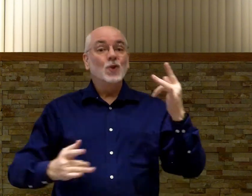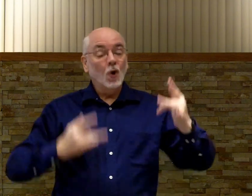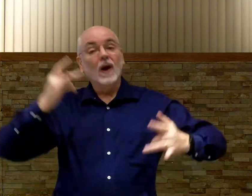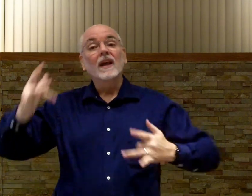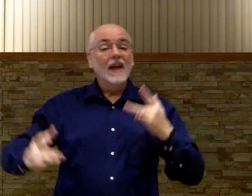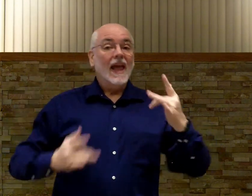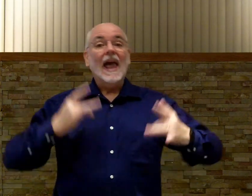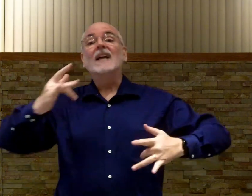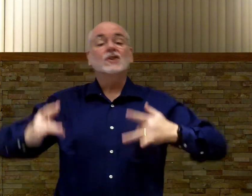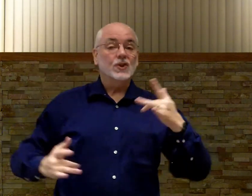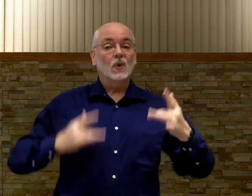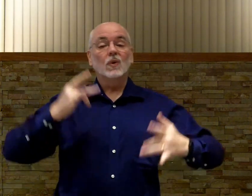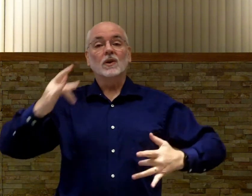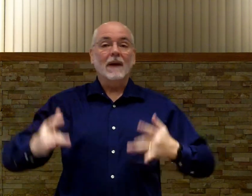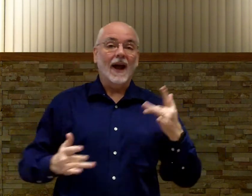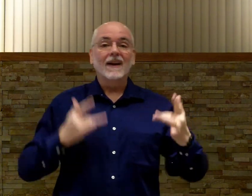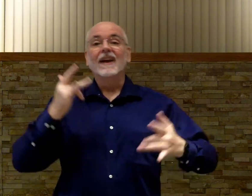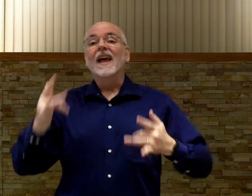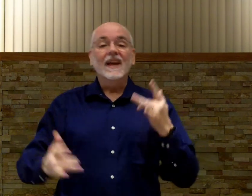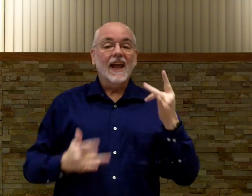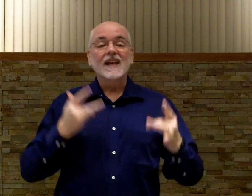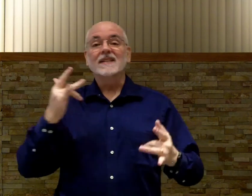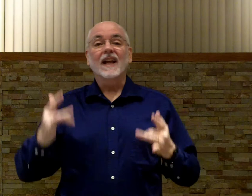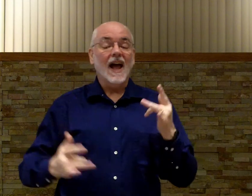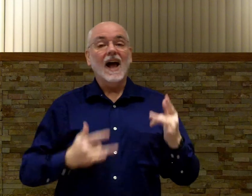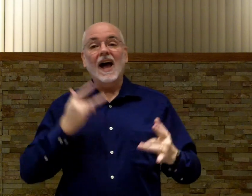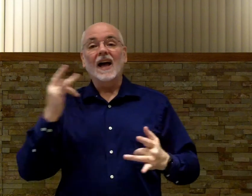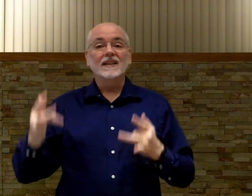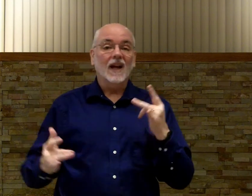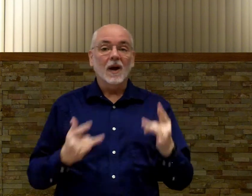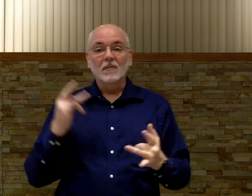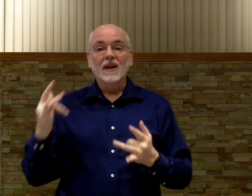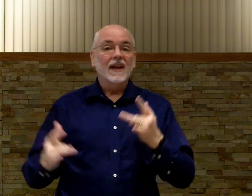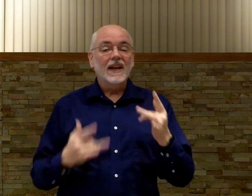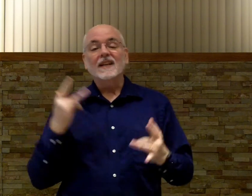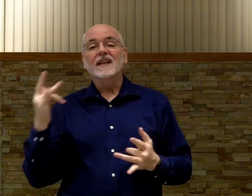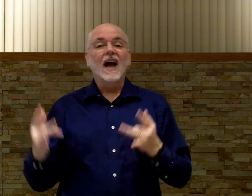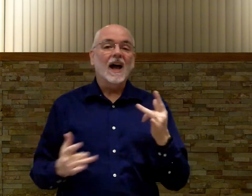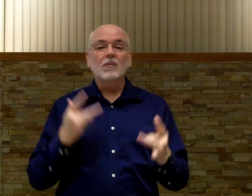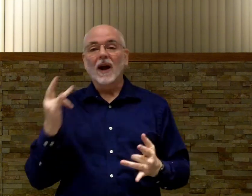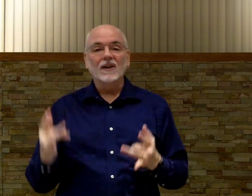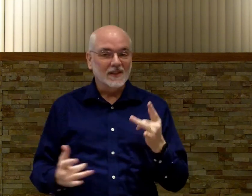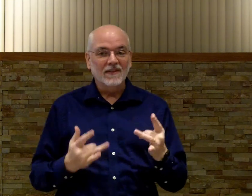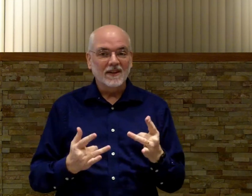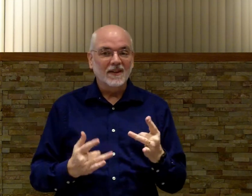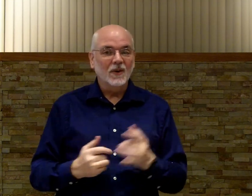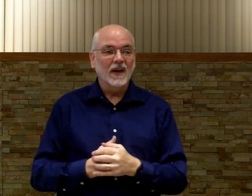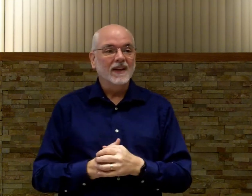Joy has the shoulders back. It has the eyes up. It has the eyebrows lifted. Okay?